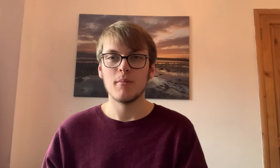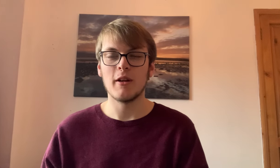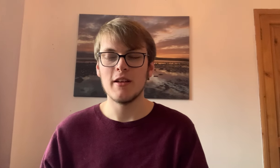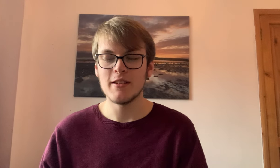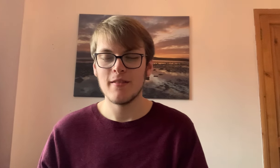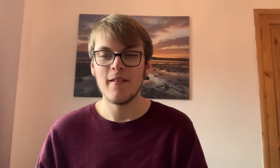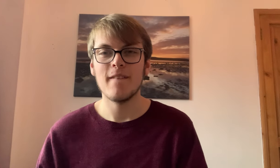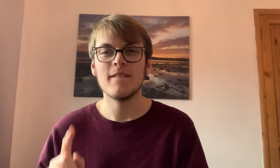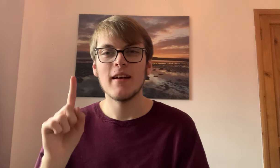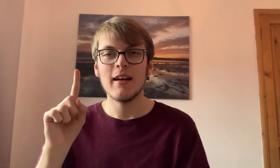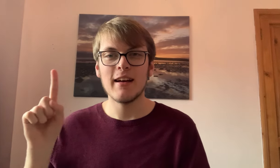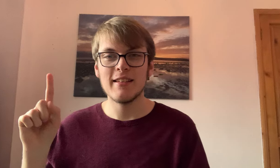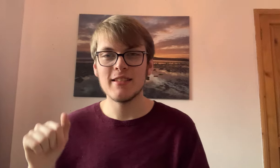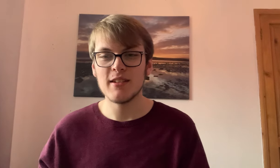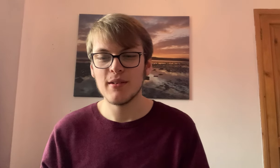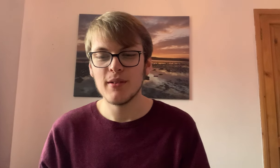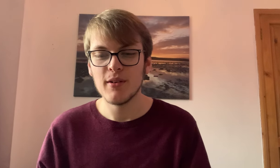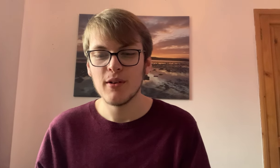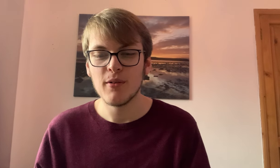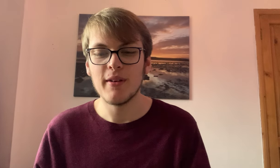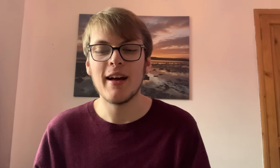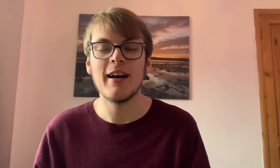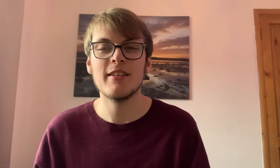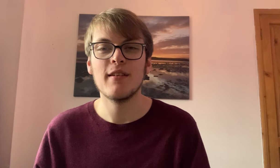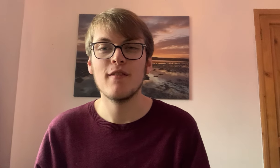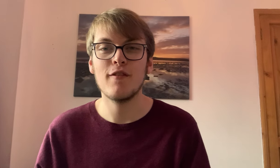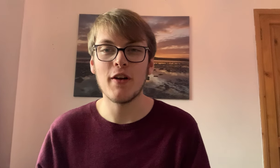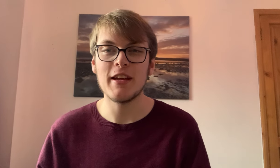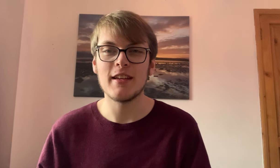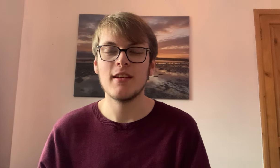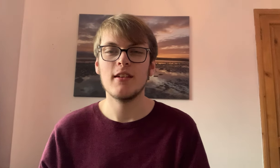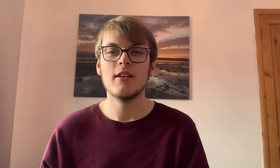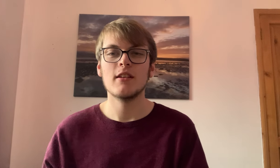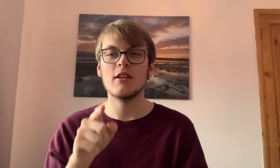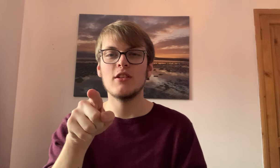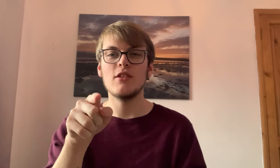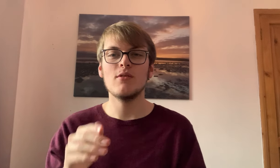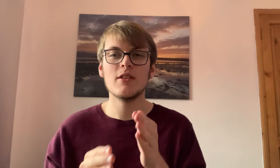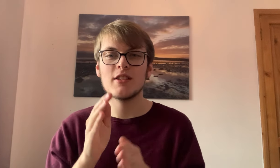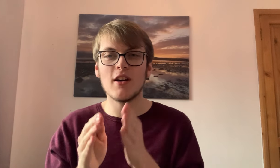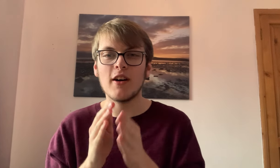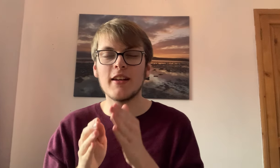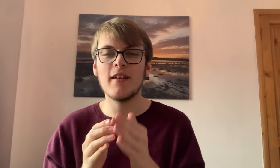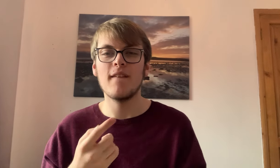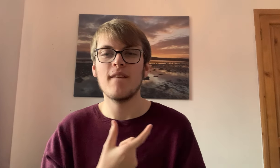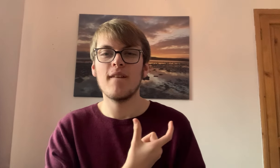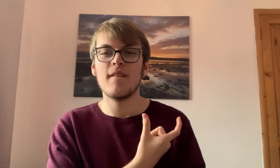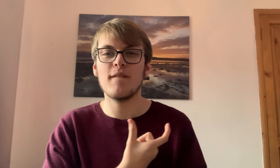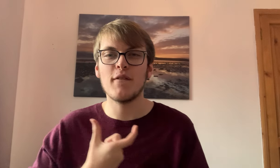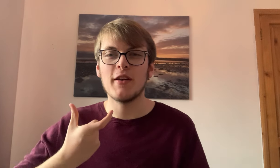And, and then, had rocket. Can Can you sign funny?